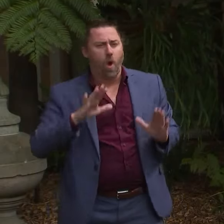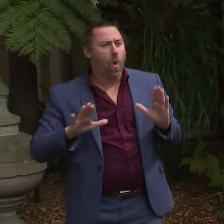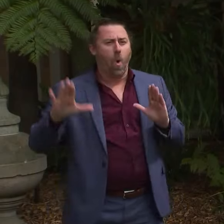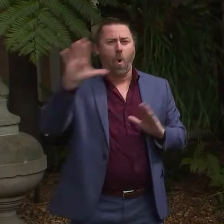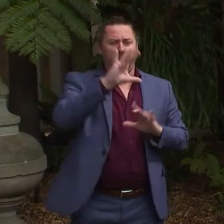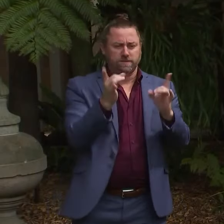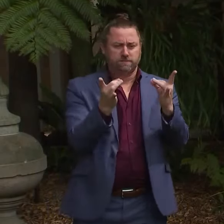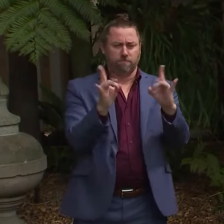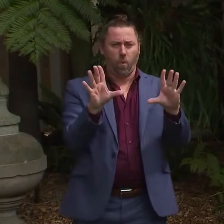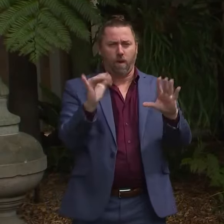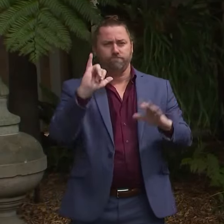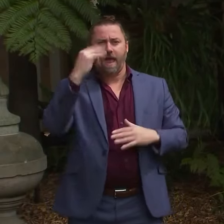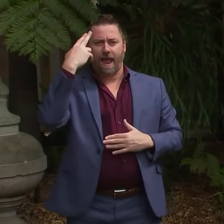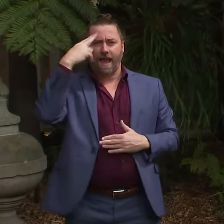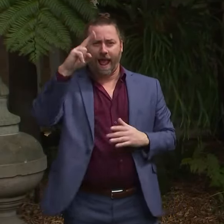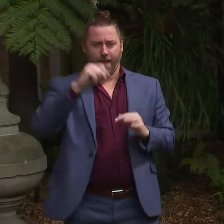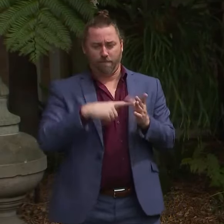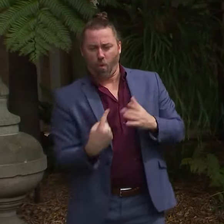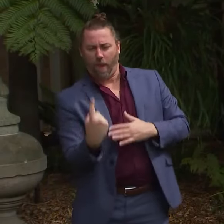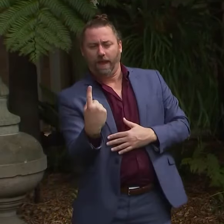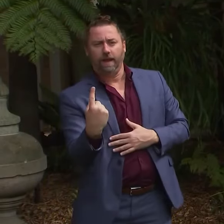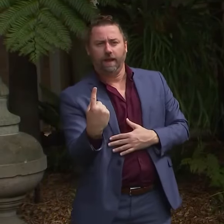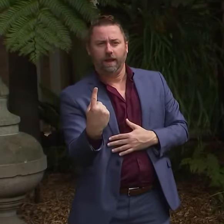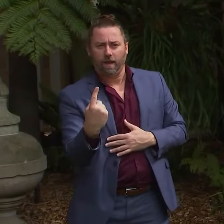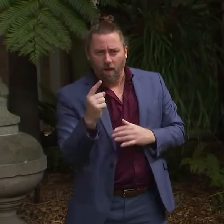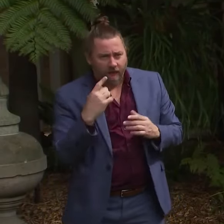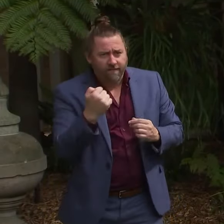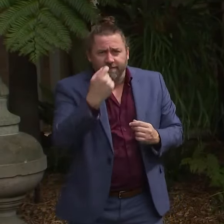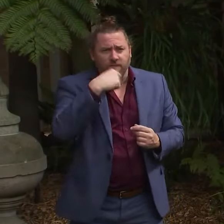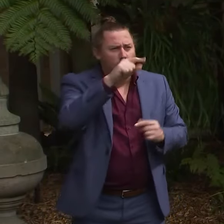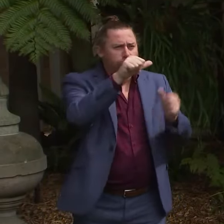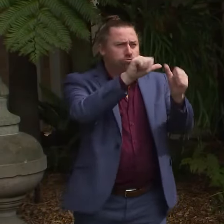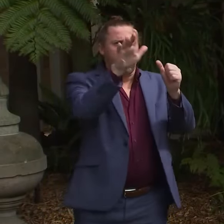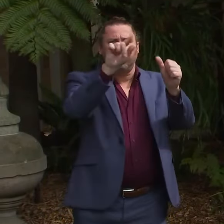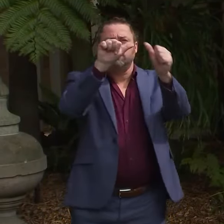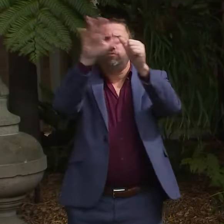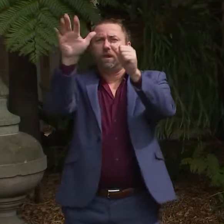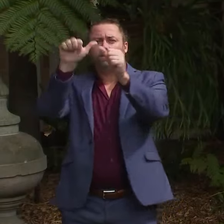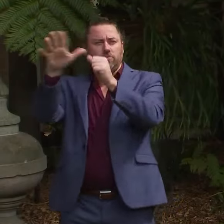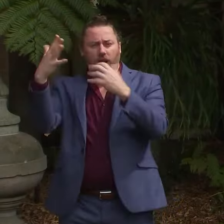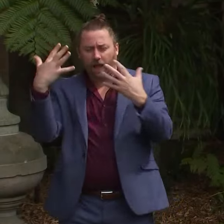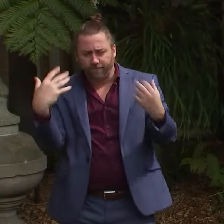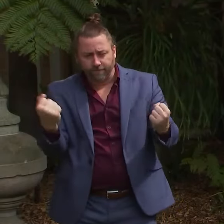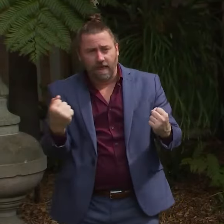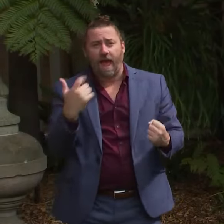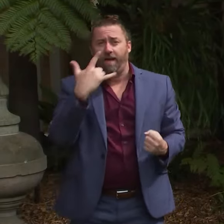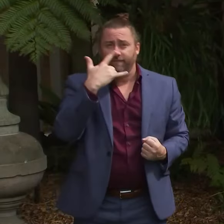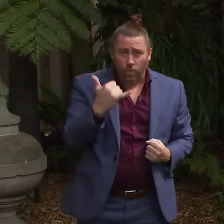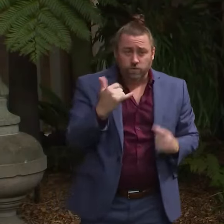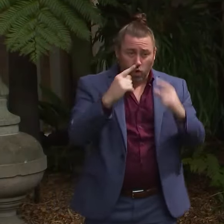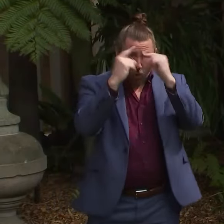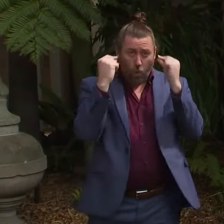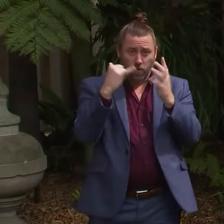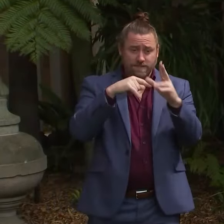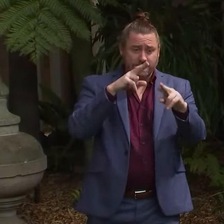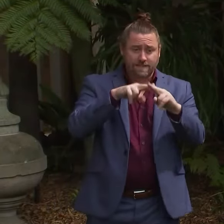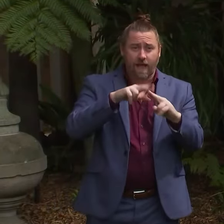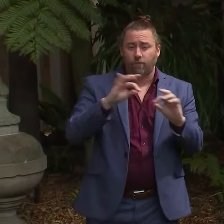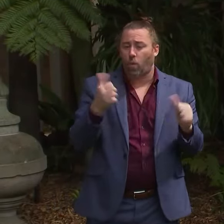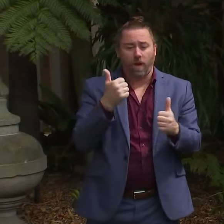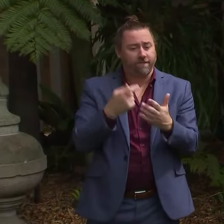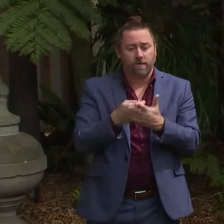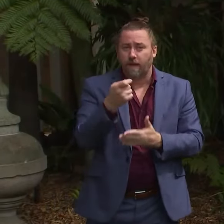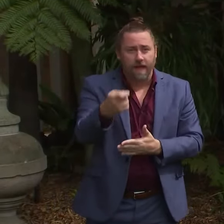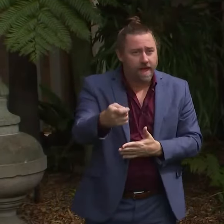by what we are seeing. But what we do know is that, um, they are not adequately paid. We do know that they don't have